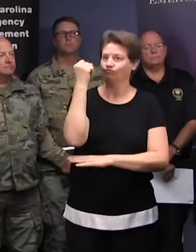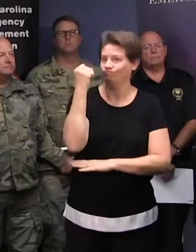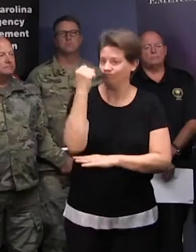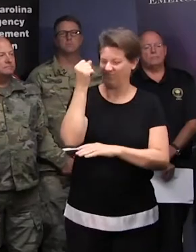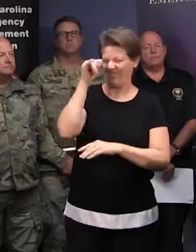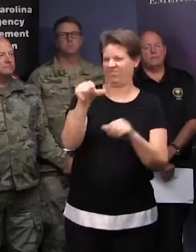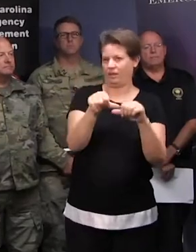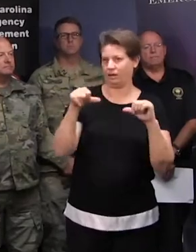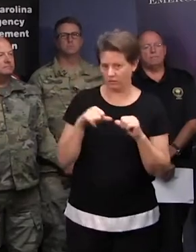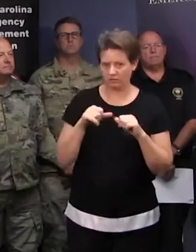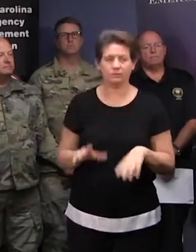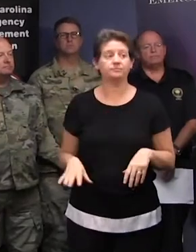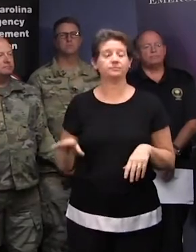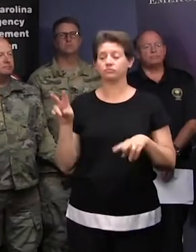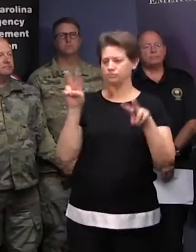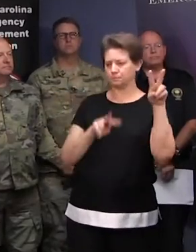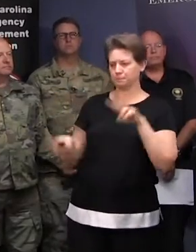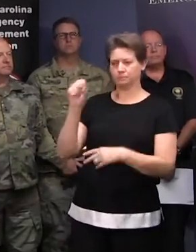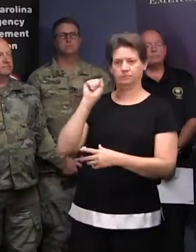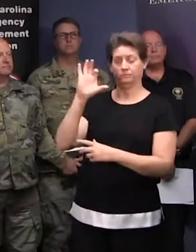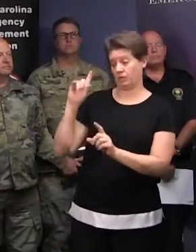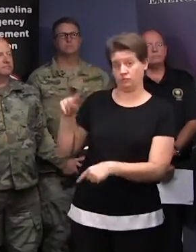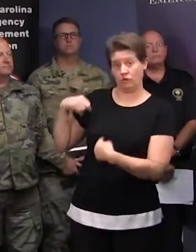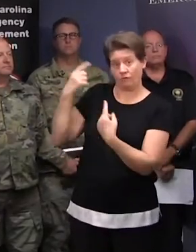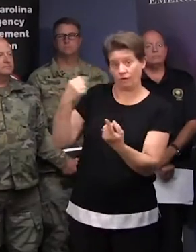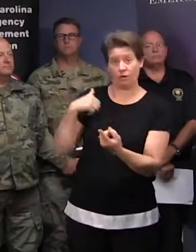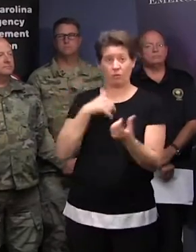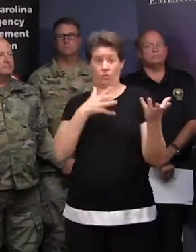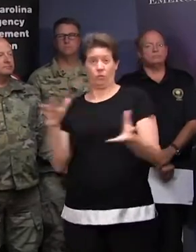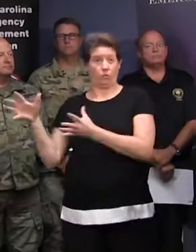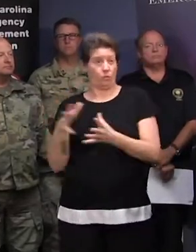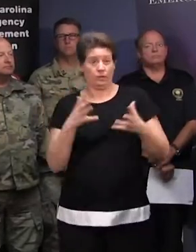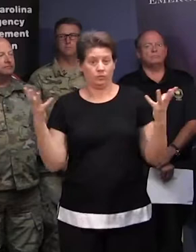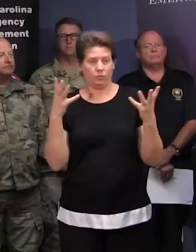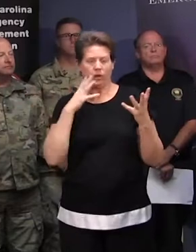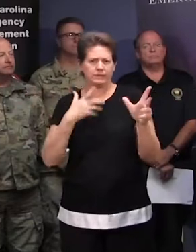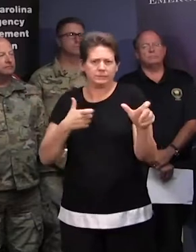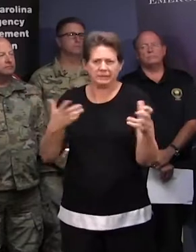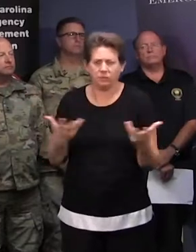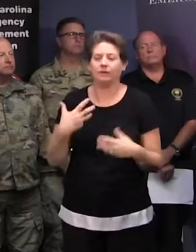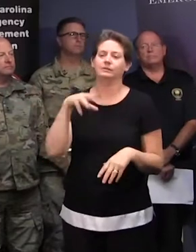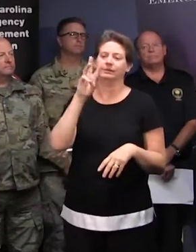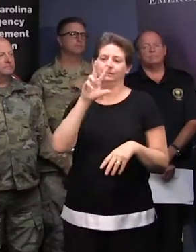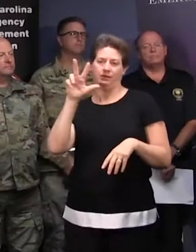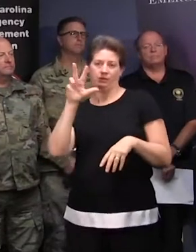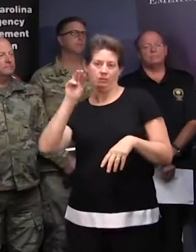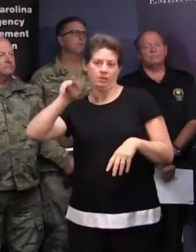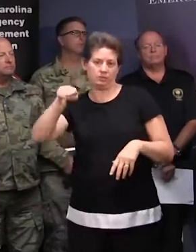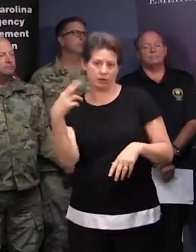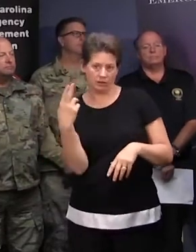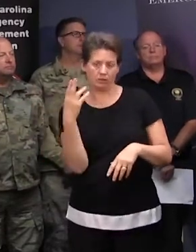So far, looking around South Carolina, the highest winds that we've observed here, wind gusts that we've observed here, is 63 miles an hour